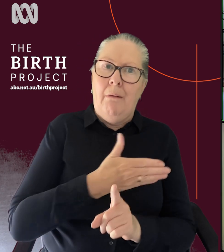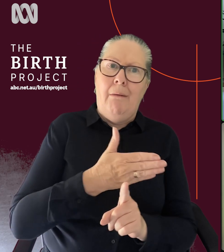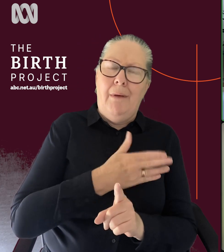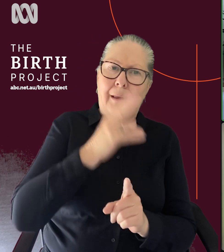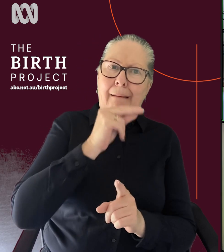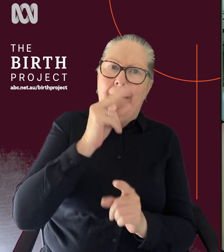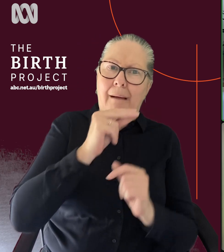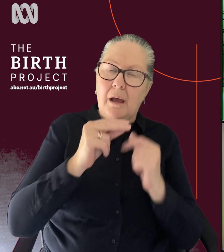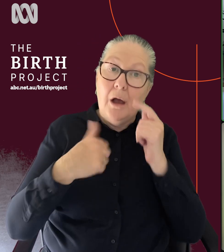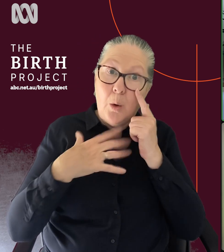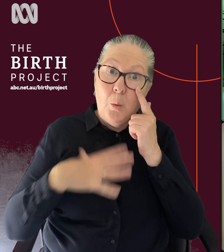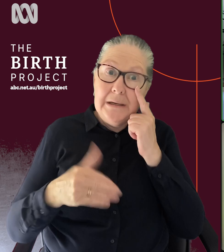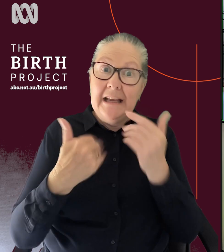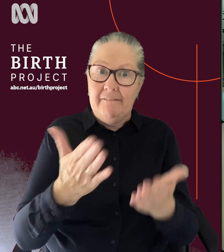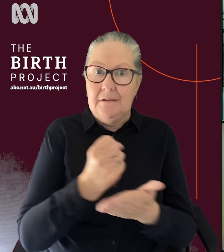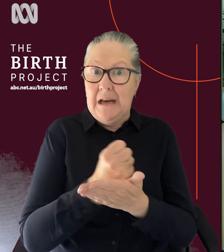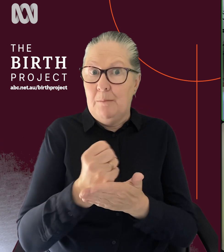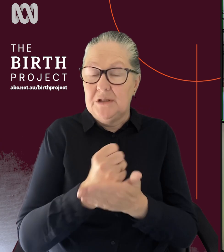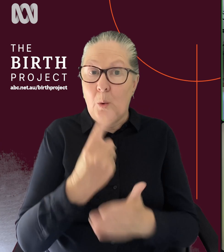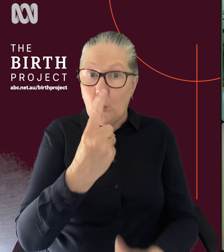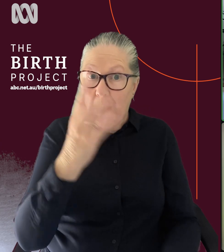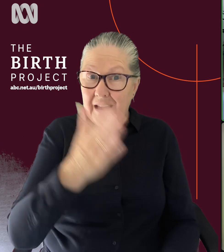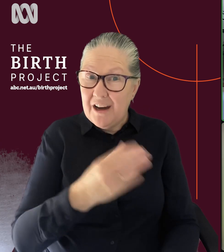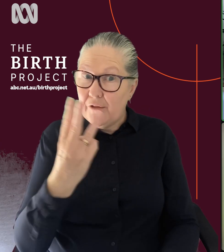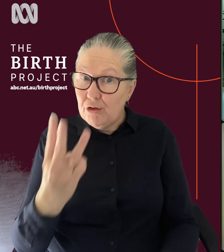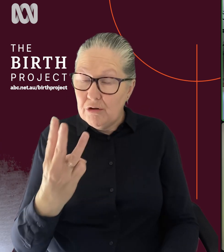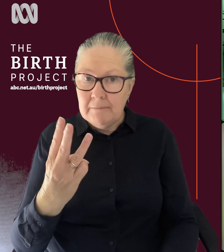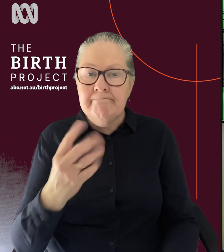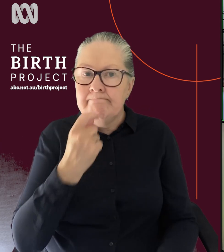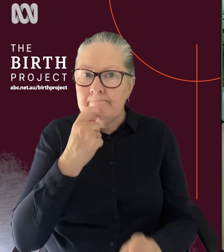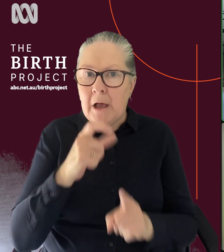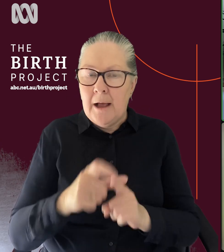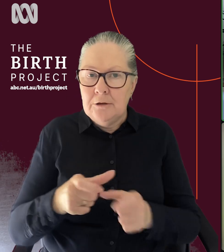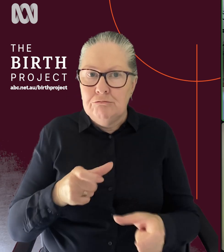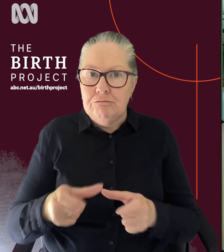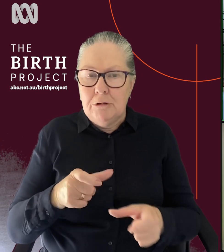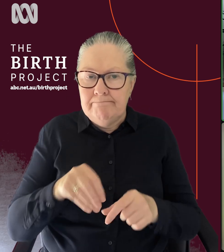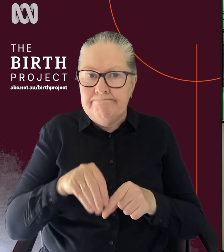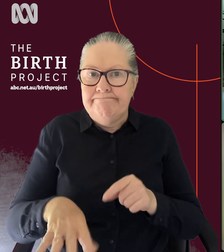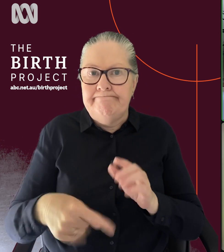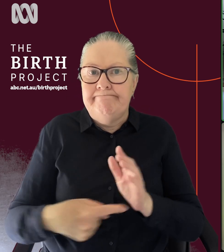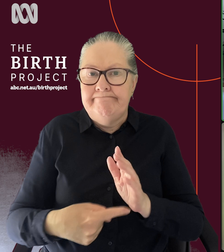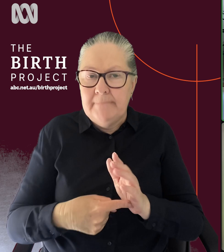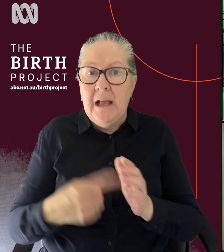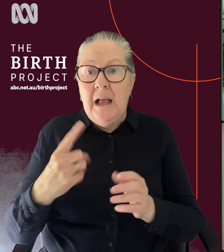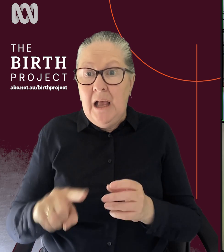I give you just some statistics? So one in three struggle to control their bladder. One in 10 struggle with fecal